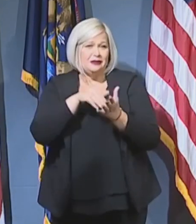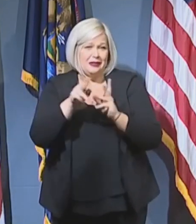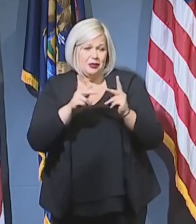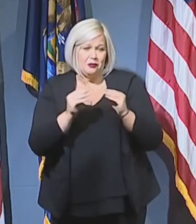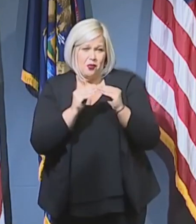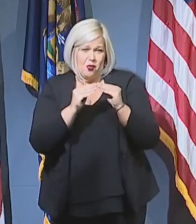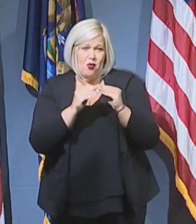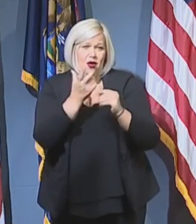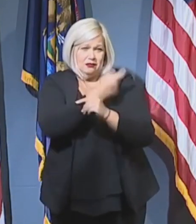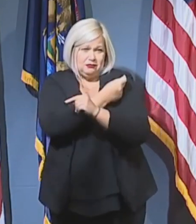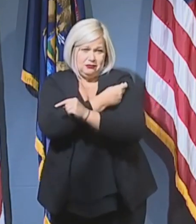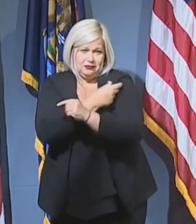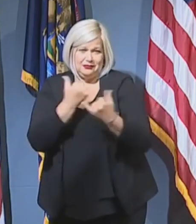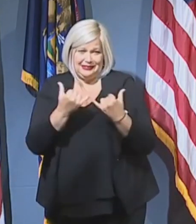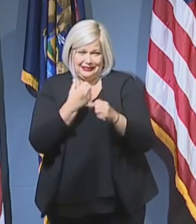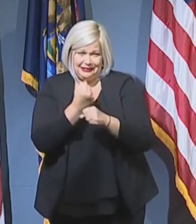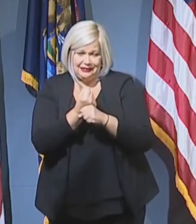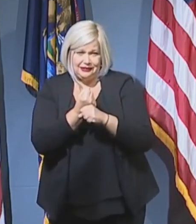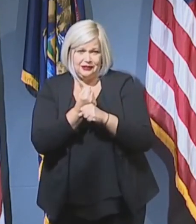And with these important partnerships, I'm sure that we can do it.